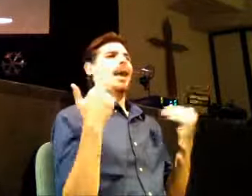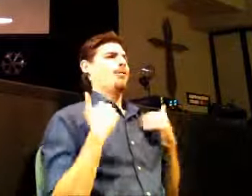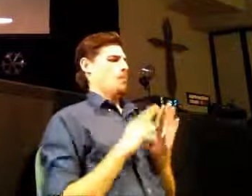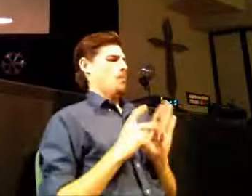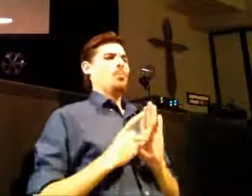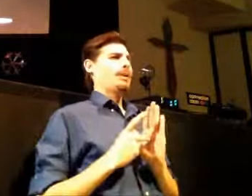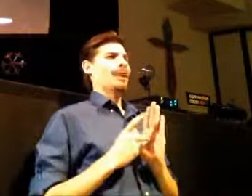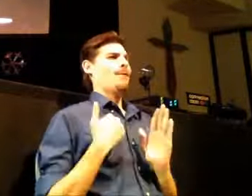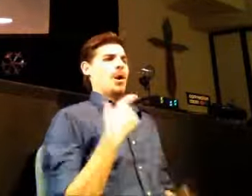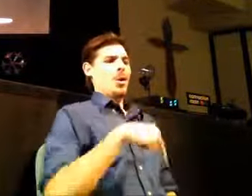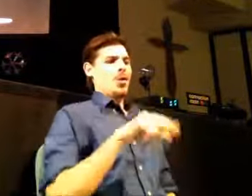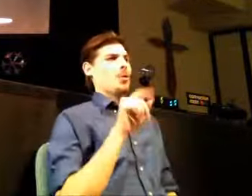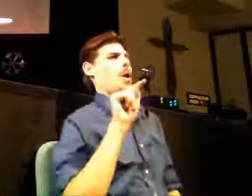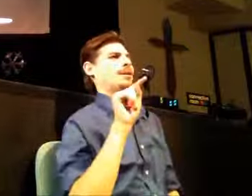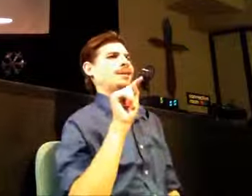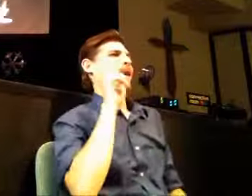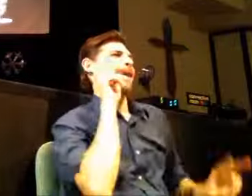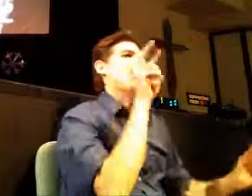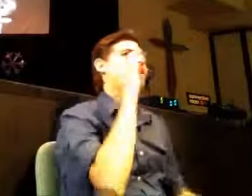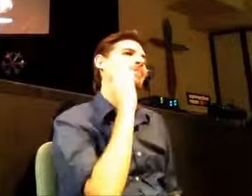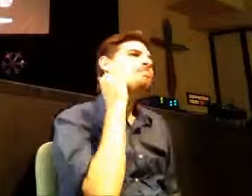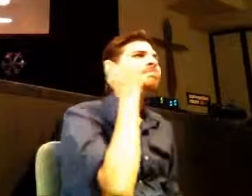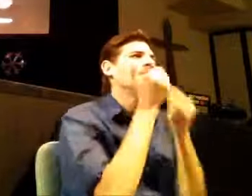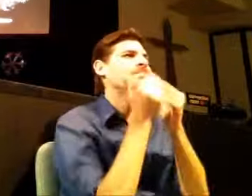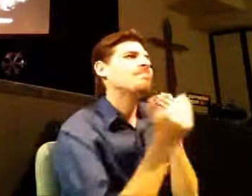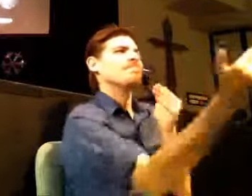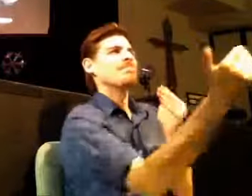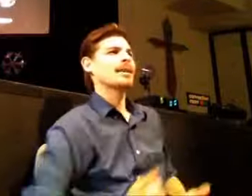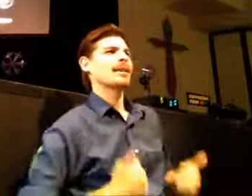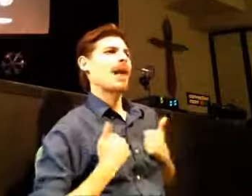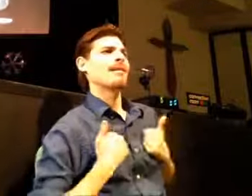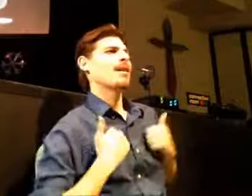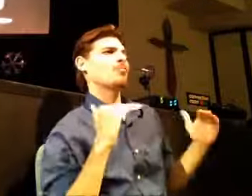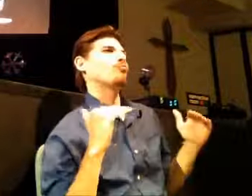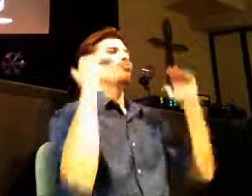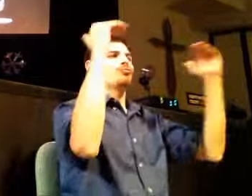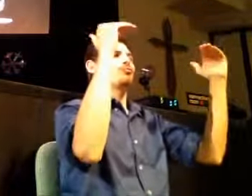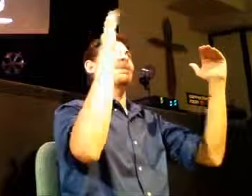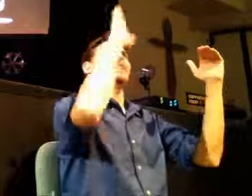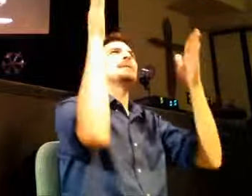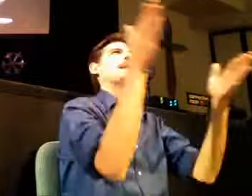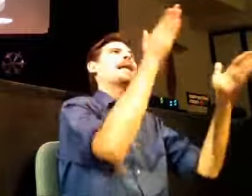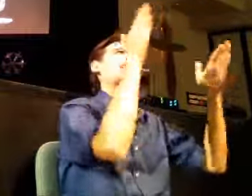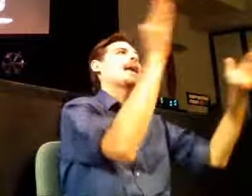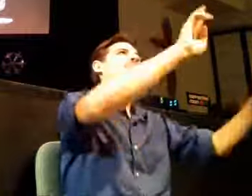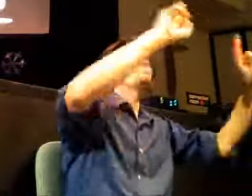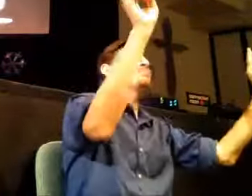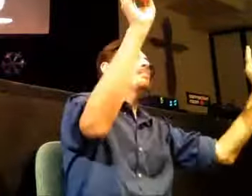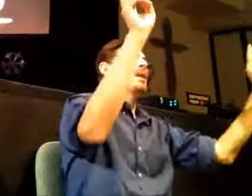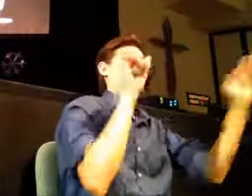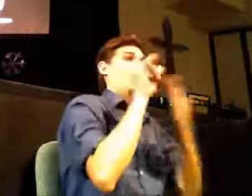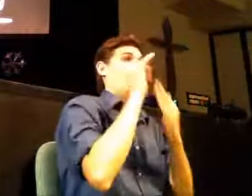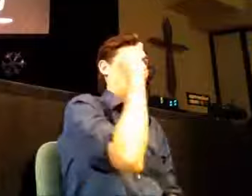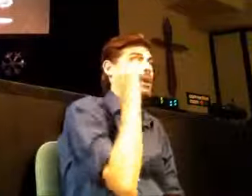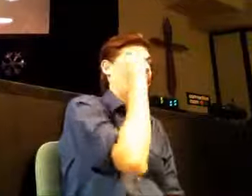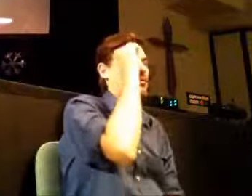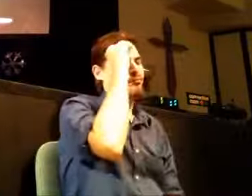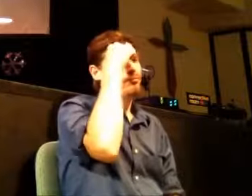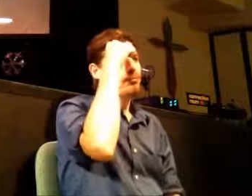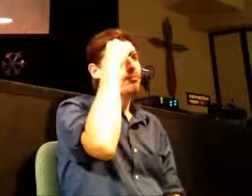kind of quest that he has put before me that is bigger than me, that my life is to be about. Carry that notion into 2014. And I promise you, it will make a lot of your problems